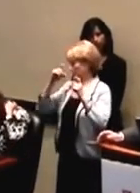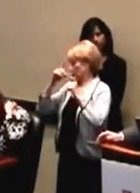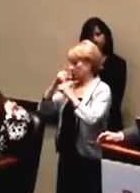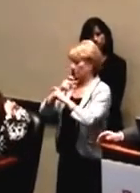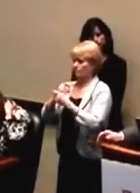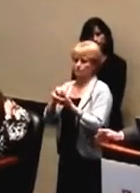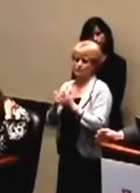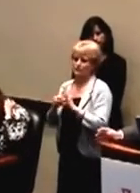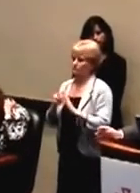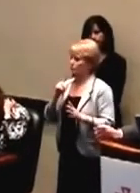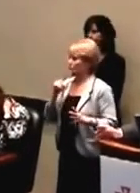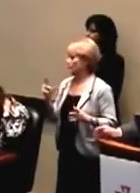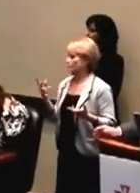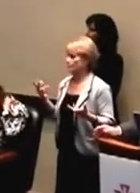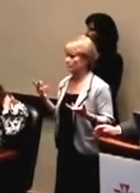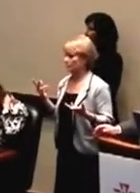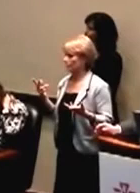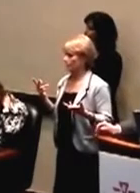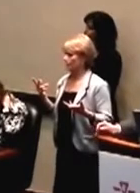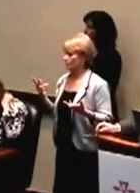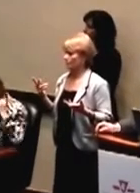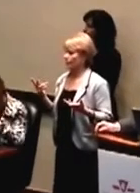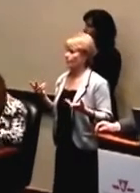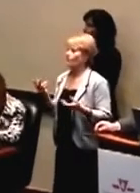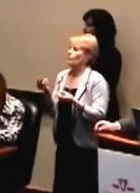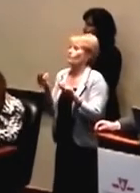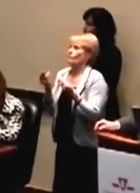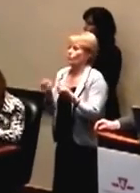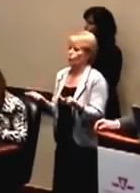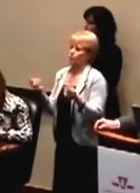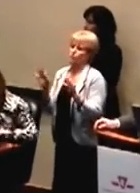means you actually move fewer people.